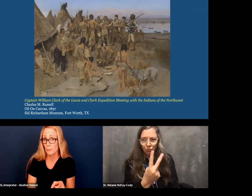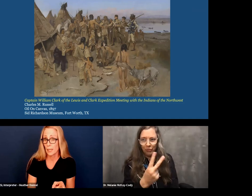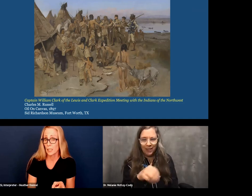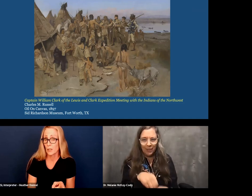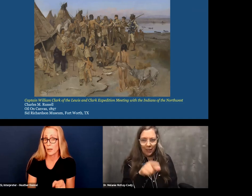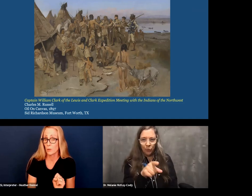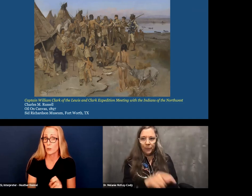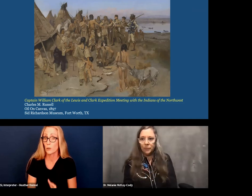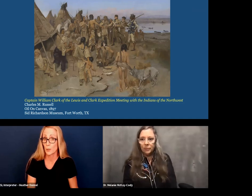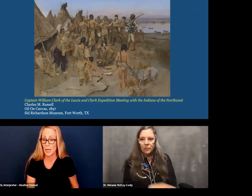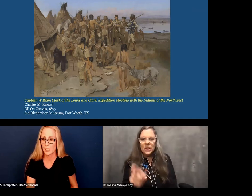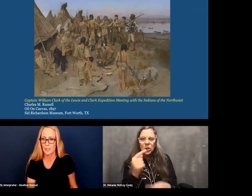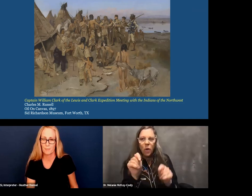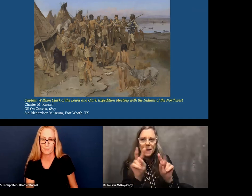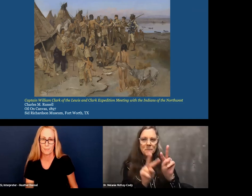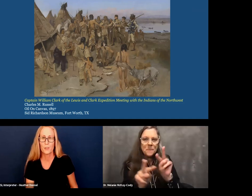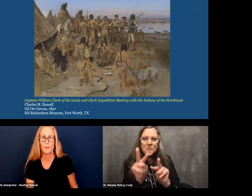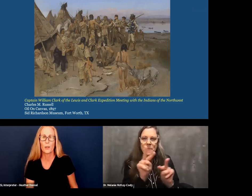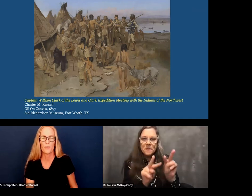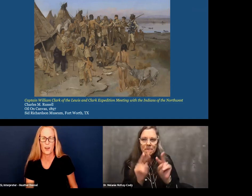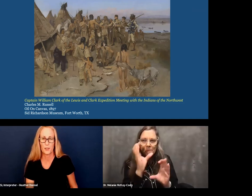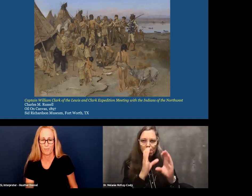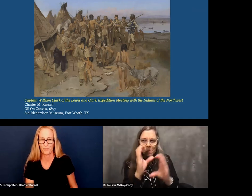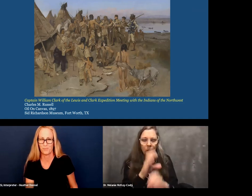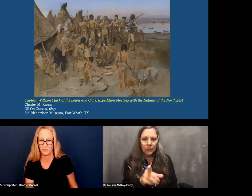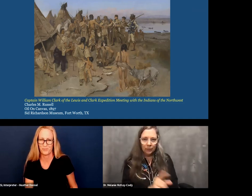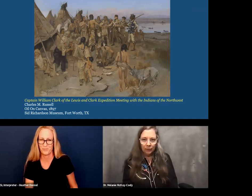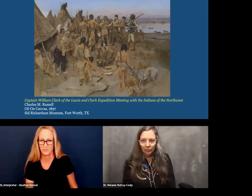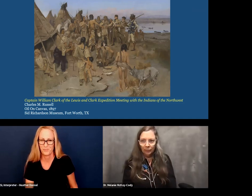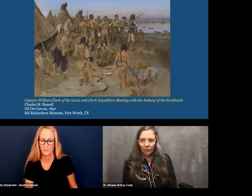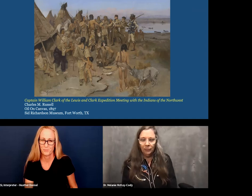In this painting, there are actual two signs. See if you can find them.